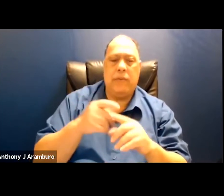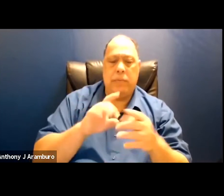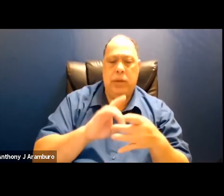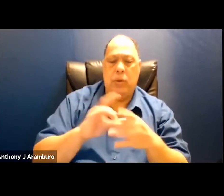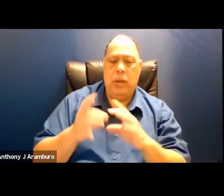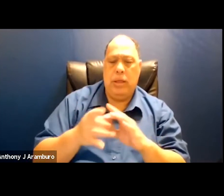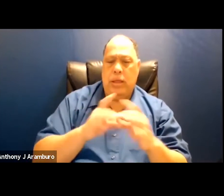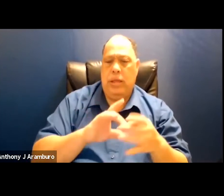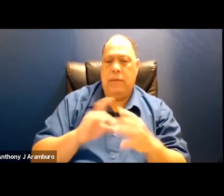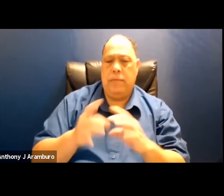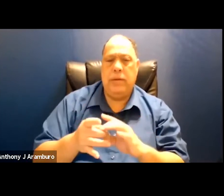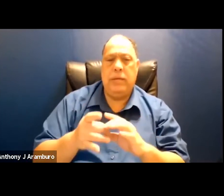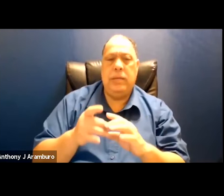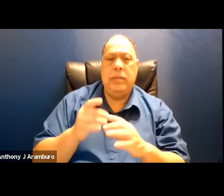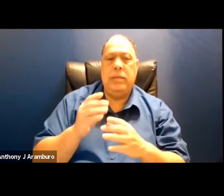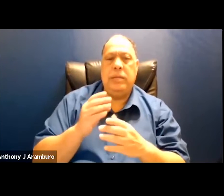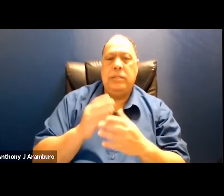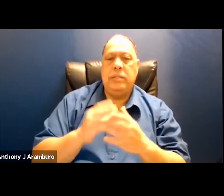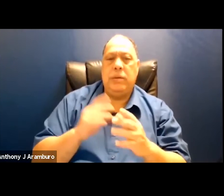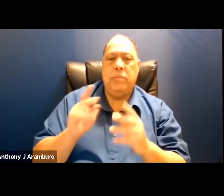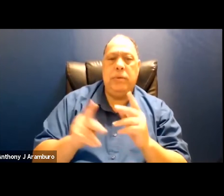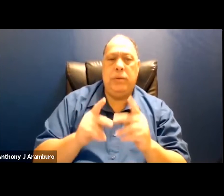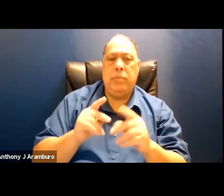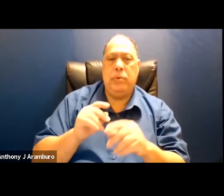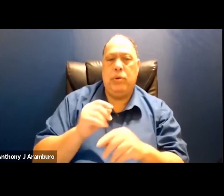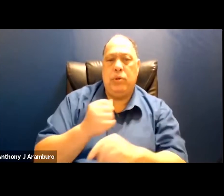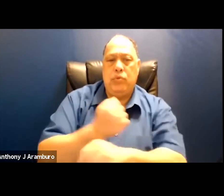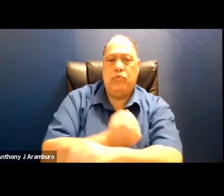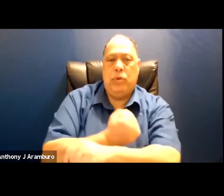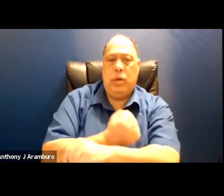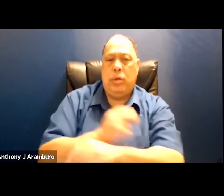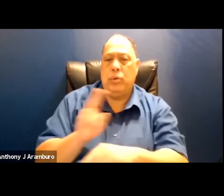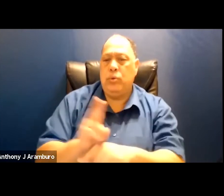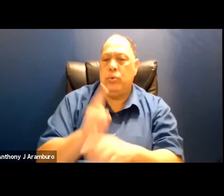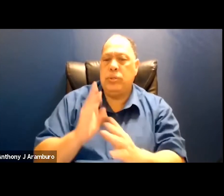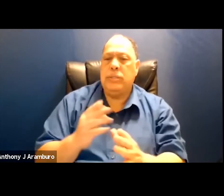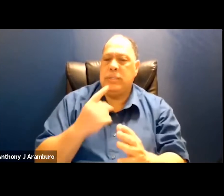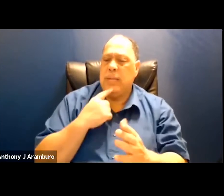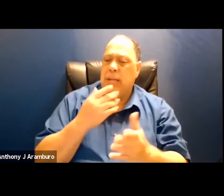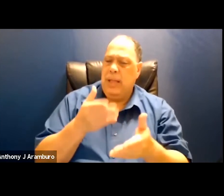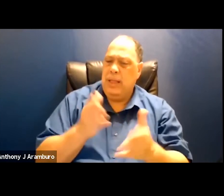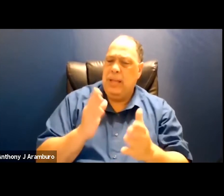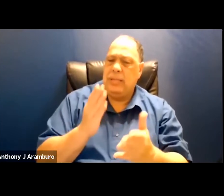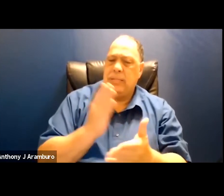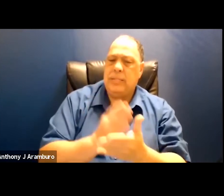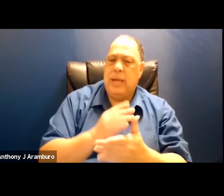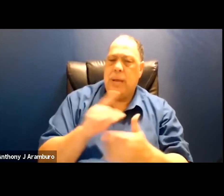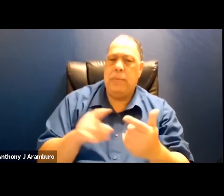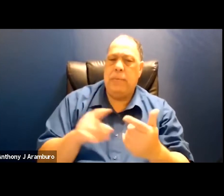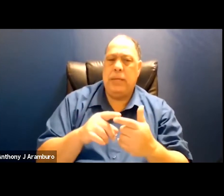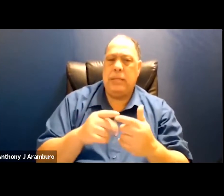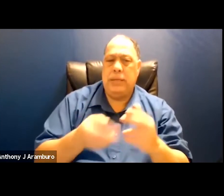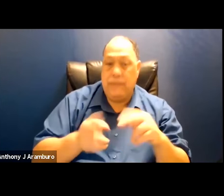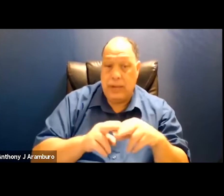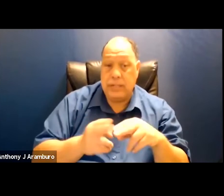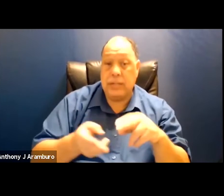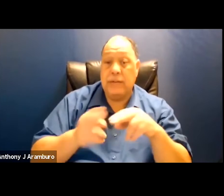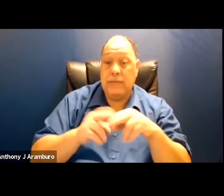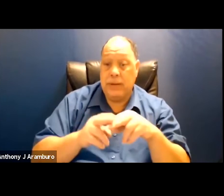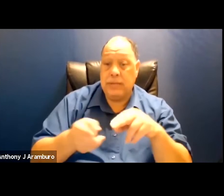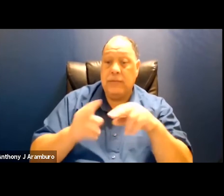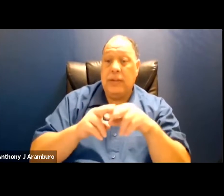the vandu the vancouver area network of drug users have been calling for like let's stop this inflation and inflation and inflation of the police budget